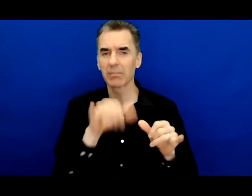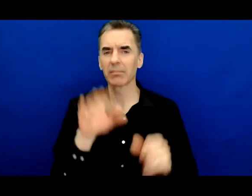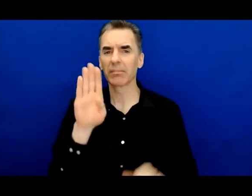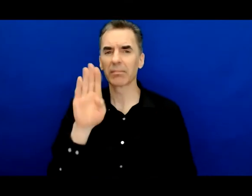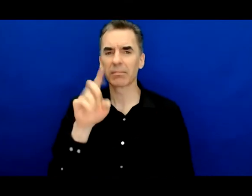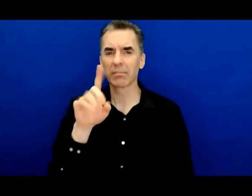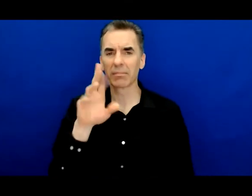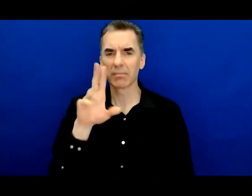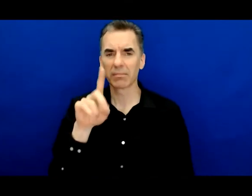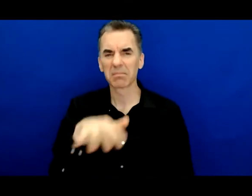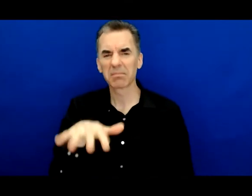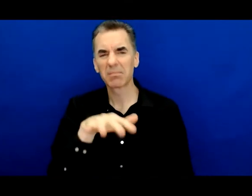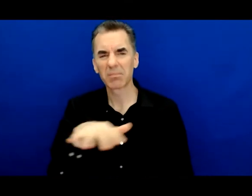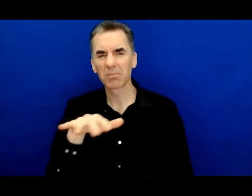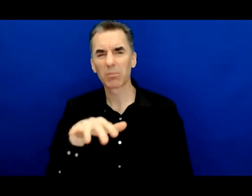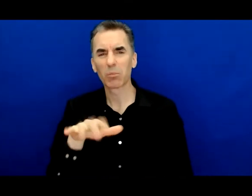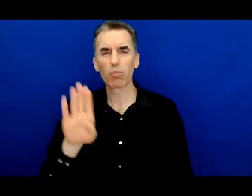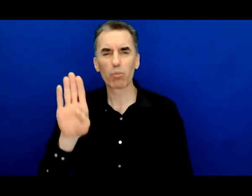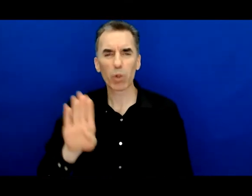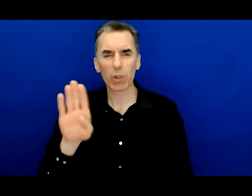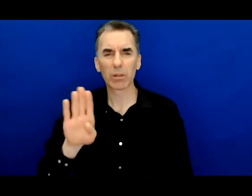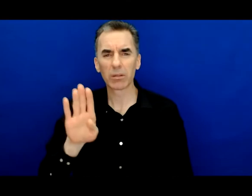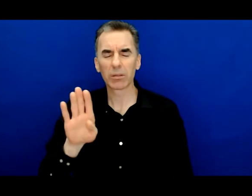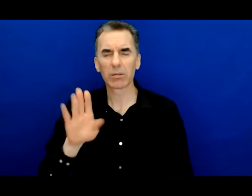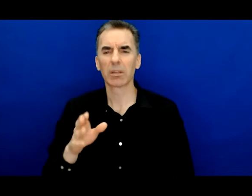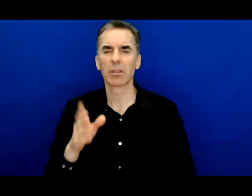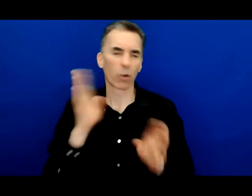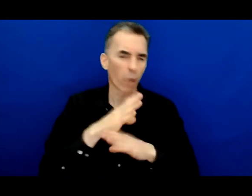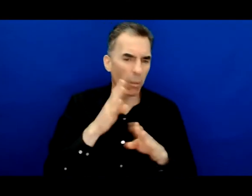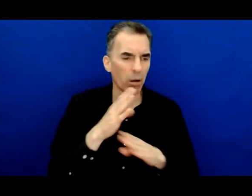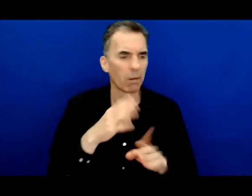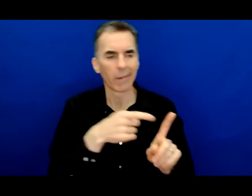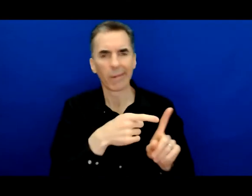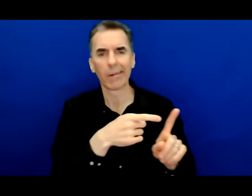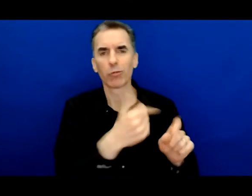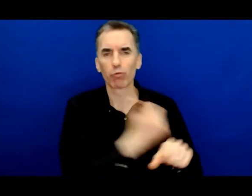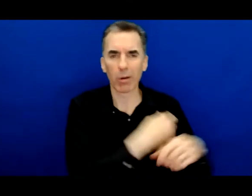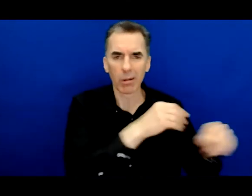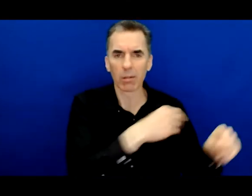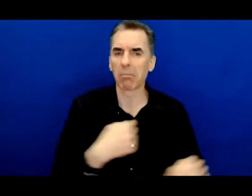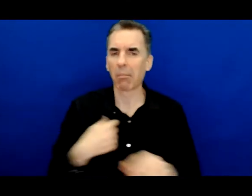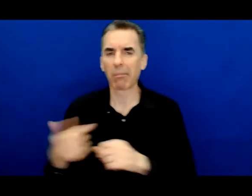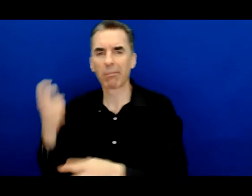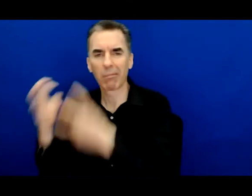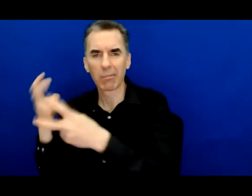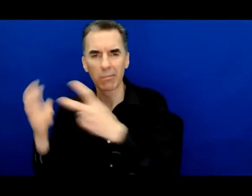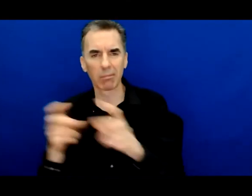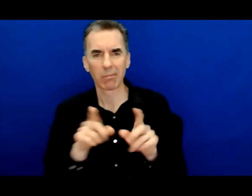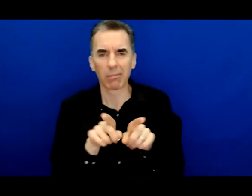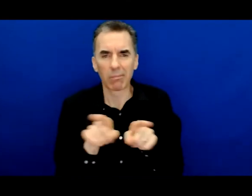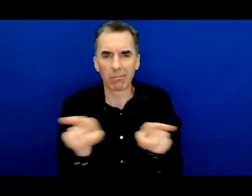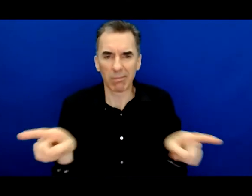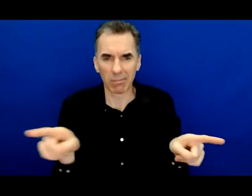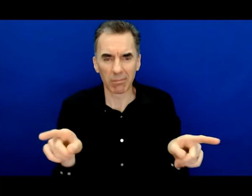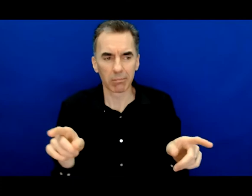and got in trouble got arrested he went the area of selling drugs I went the area of robberies and we both went